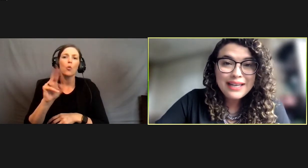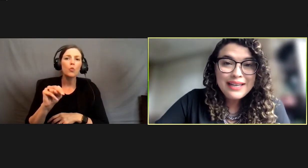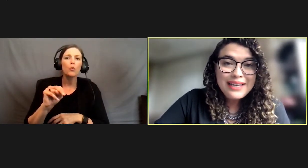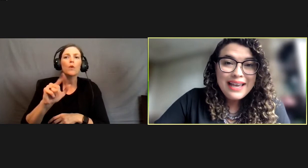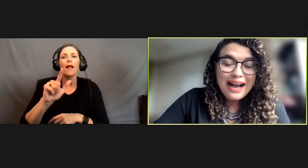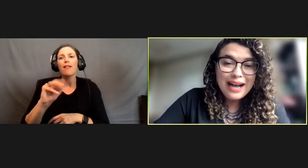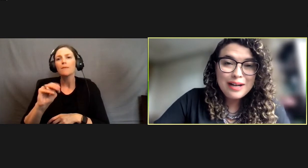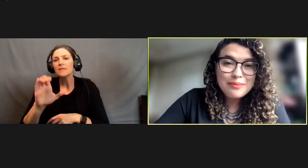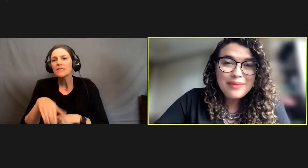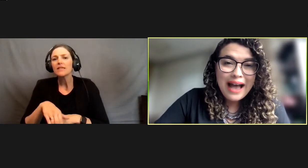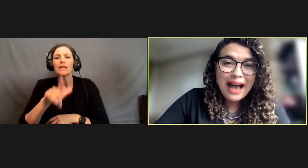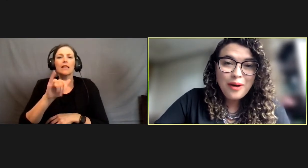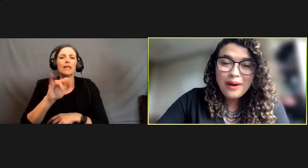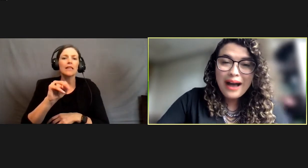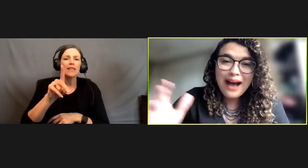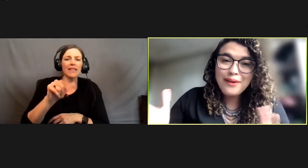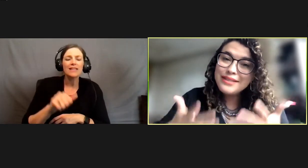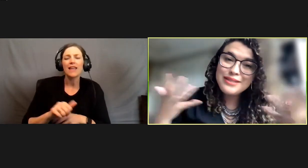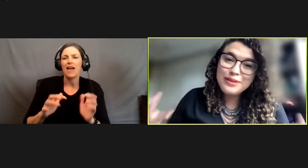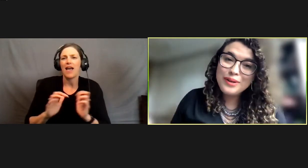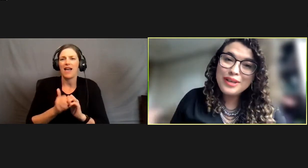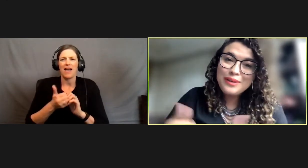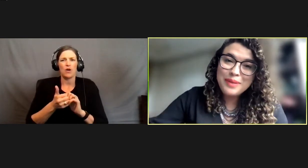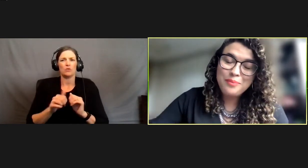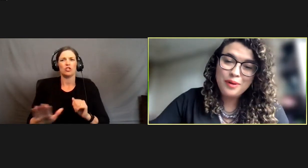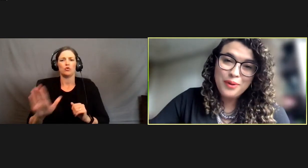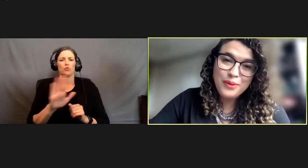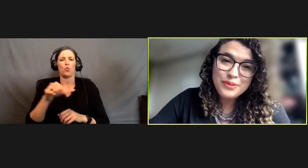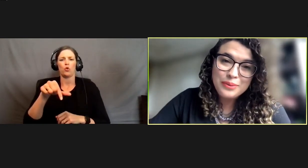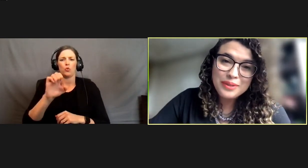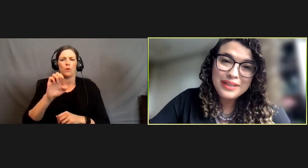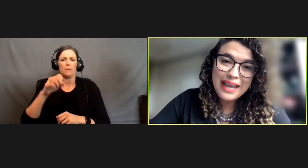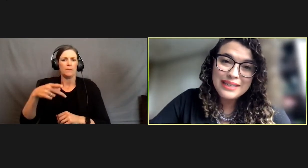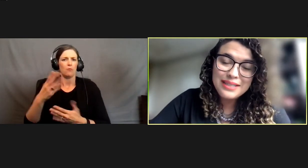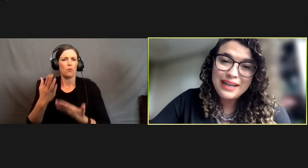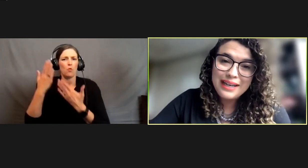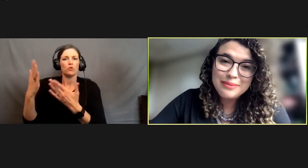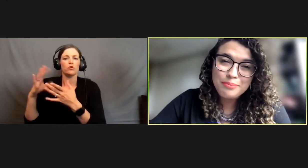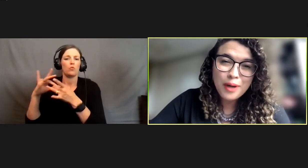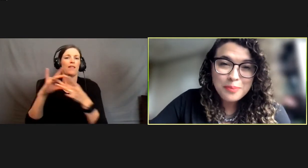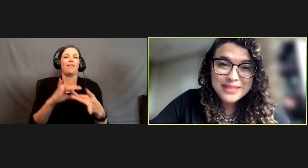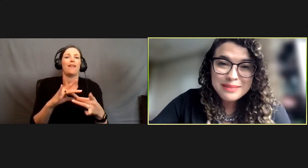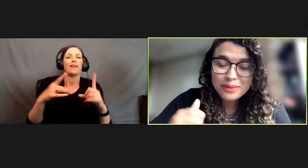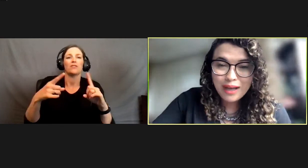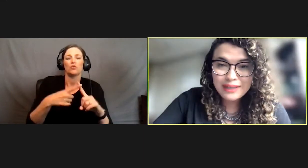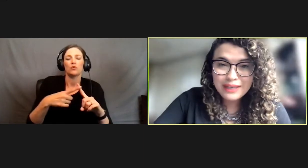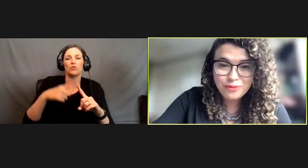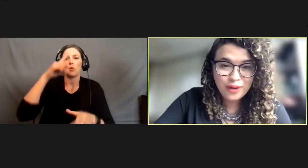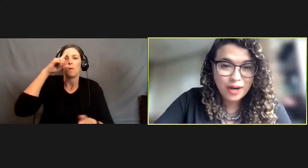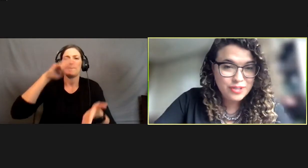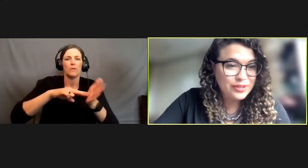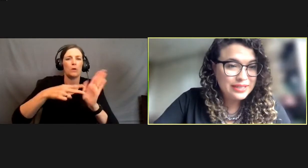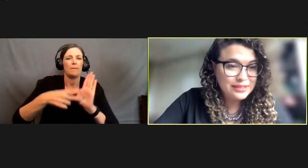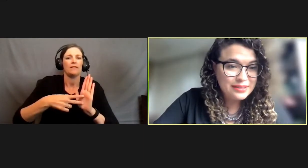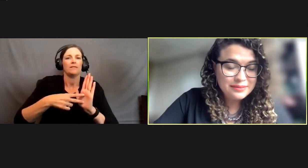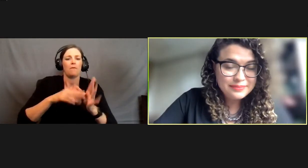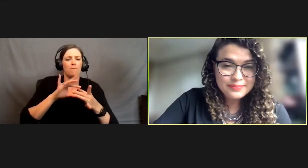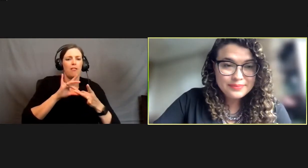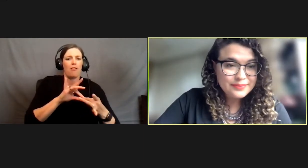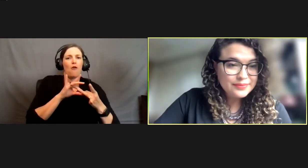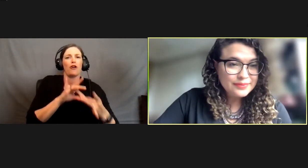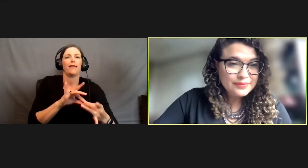Linda, how does your QEP proposal relate to purpose and belonging for our students?